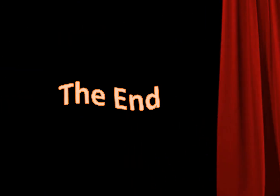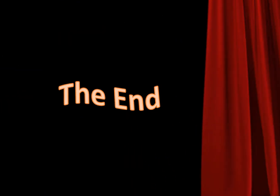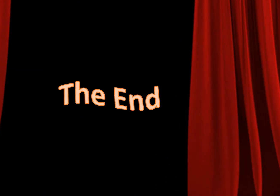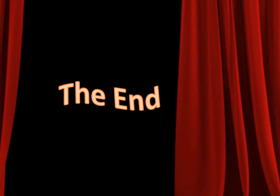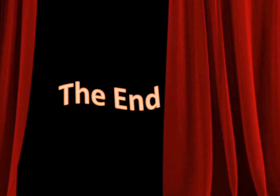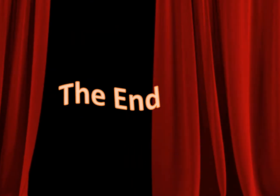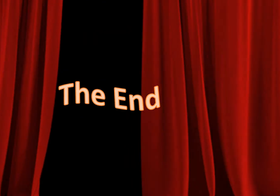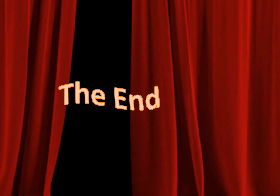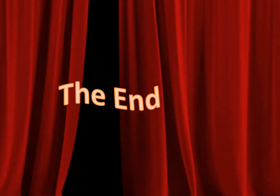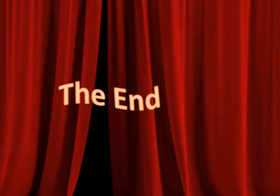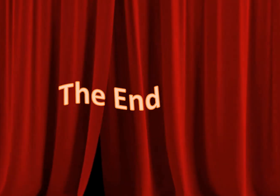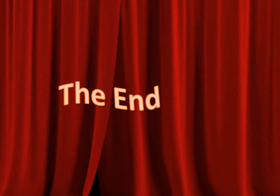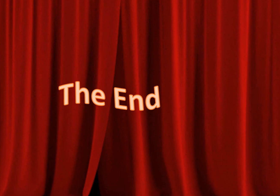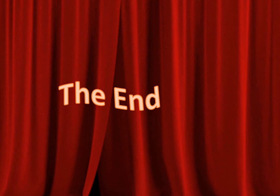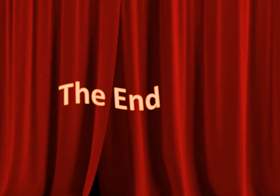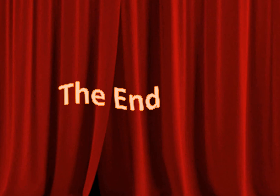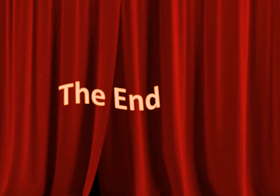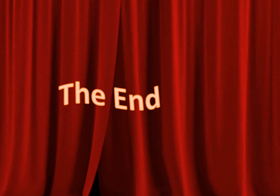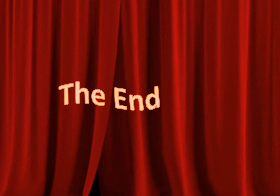I like to side. For What